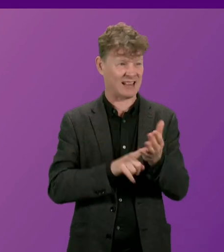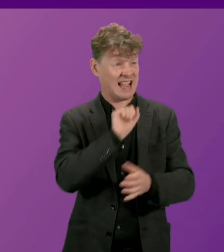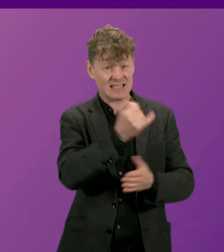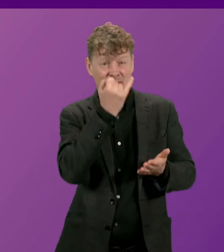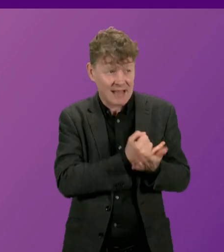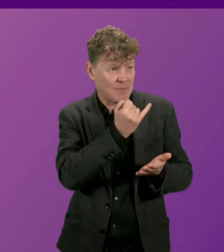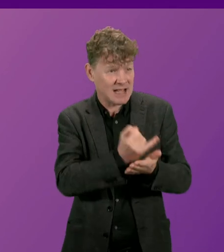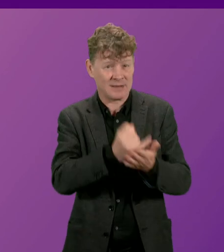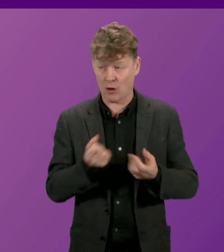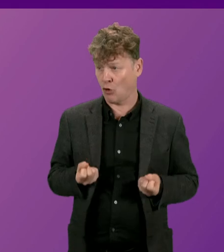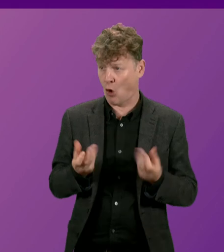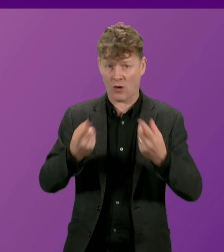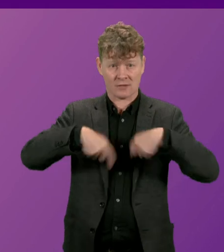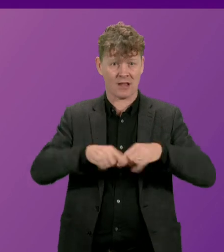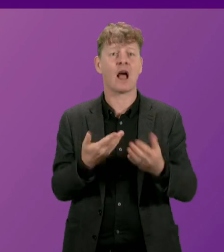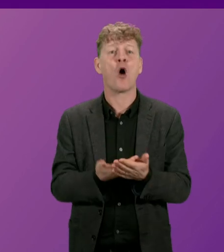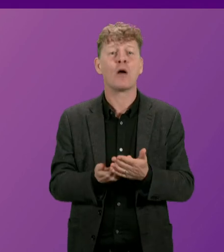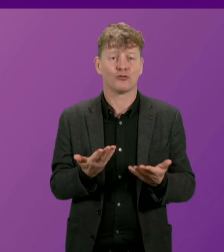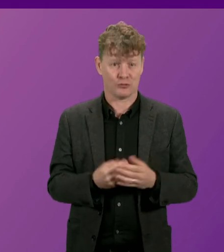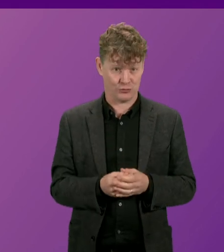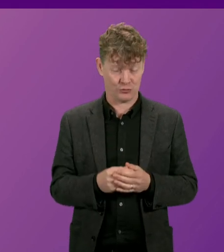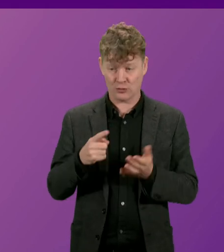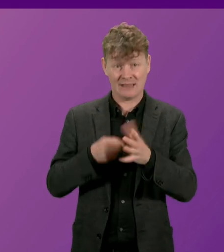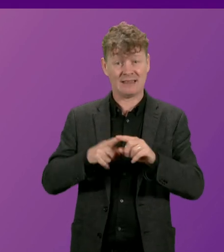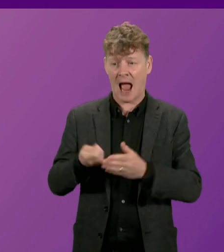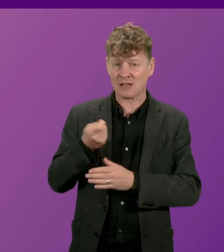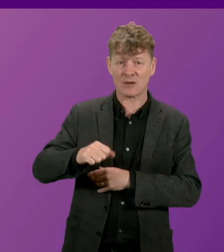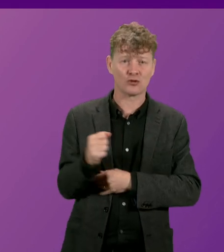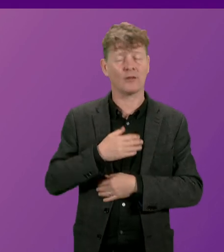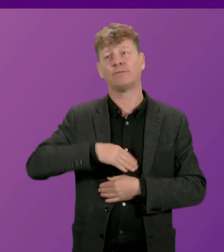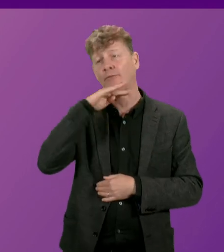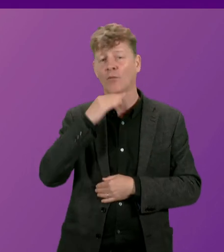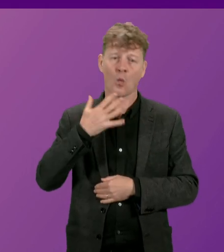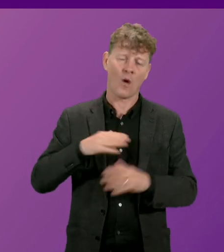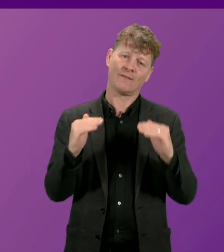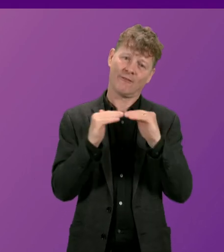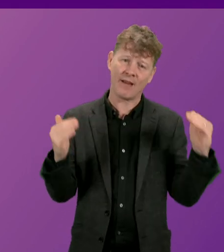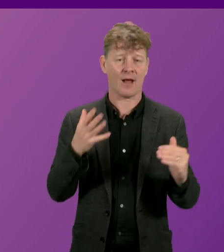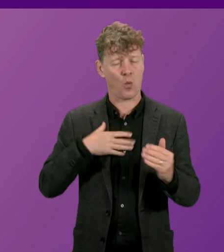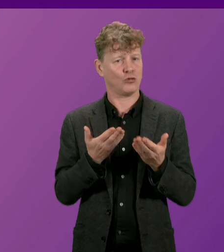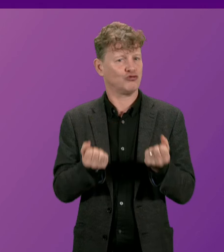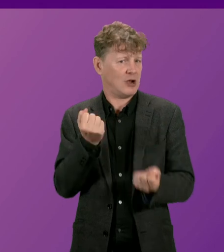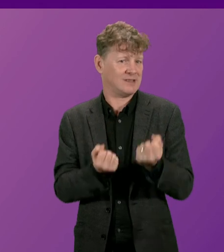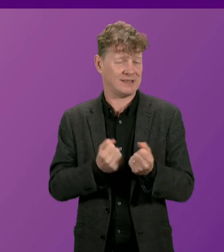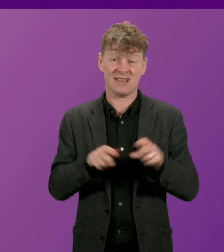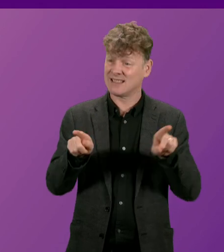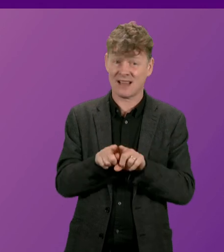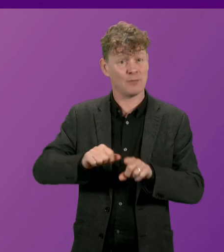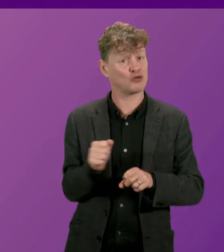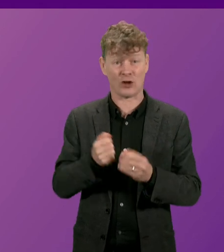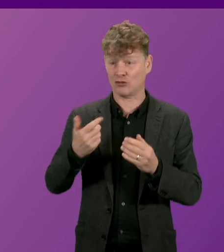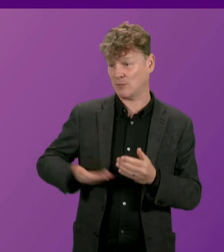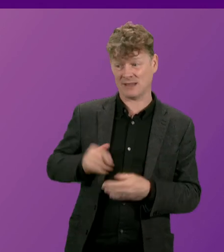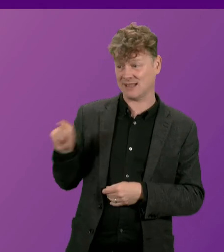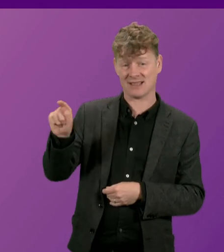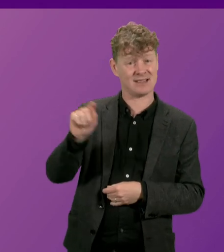cost all of us? I'm on the side of Scotland's taxpayers who want fairness and justice. And the same goes for Scottish business who